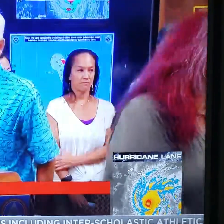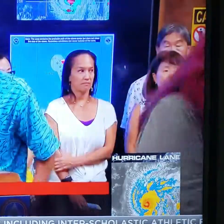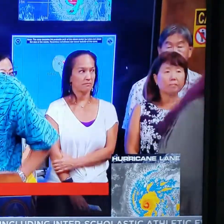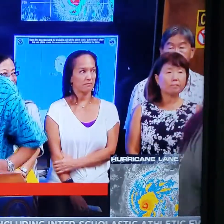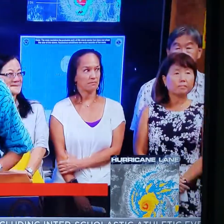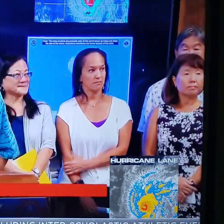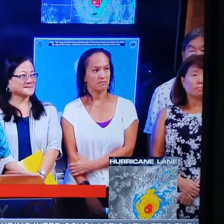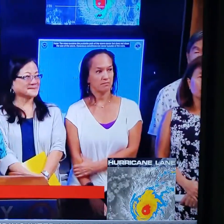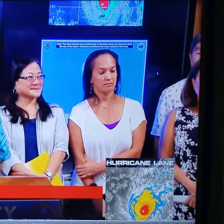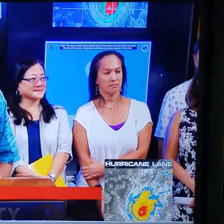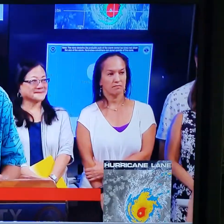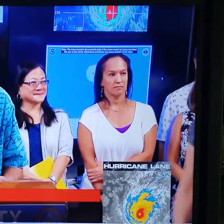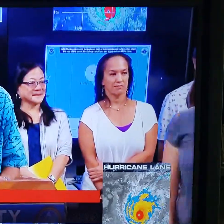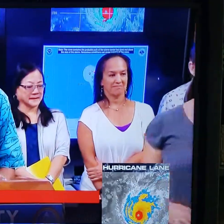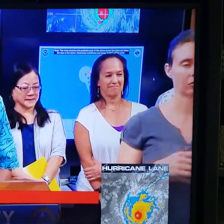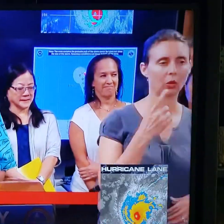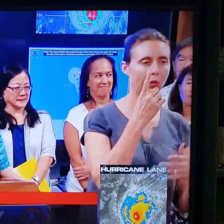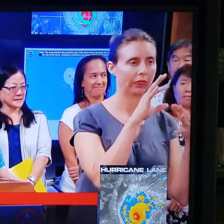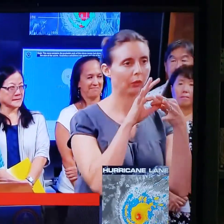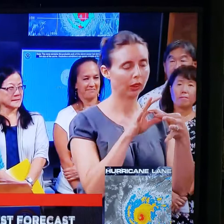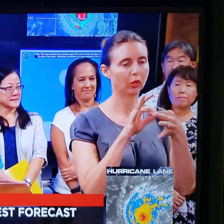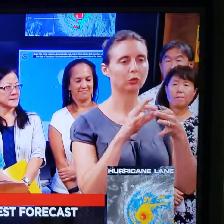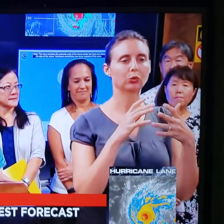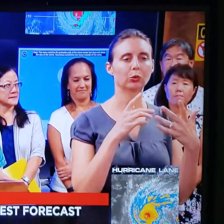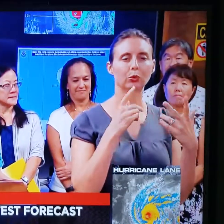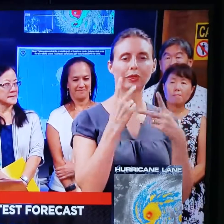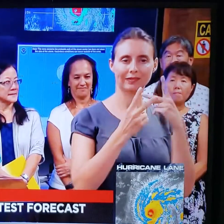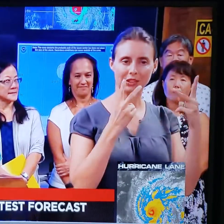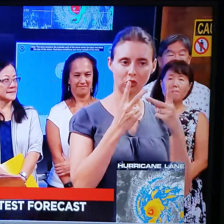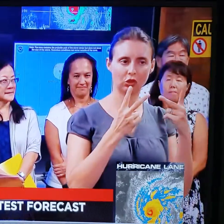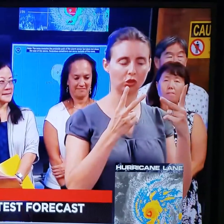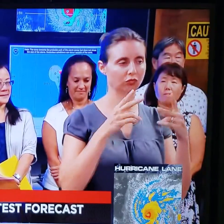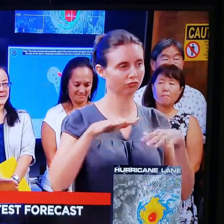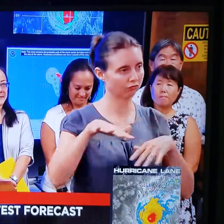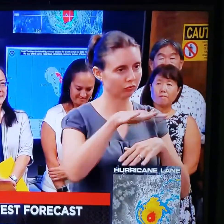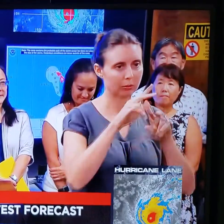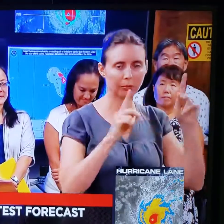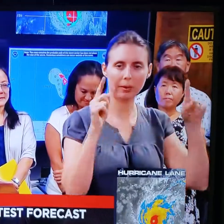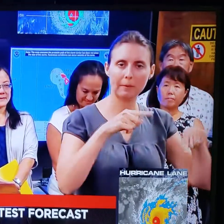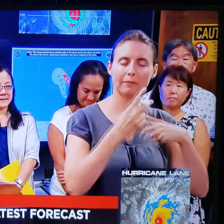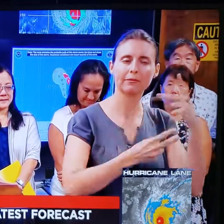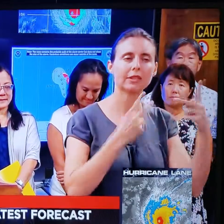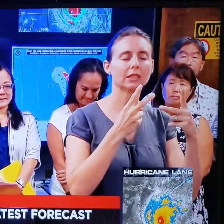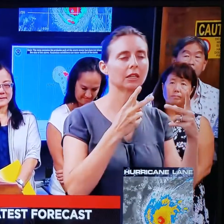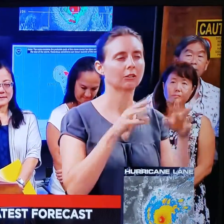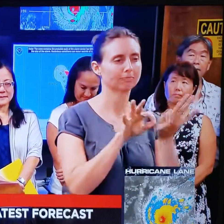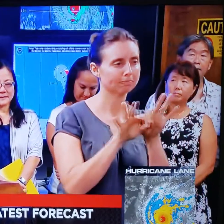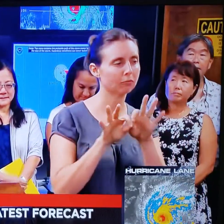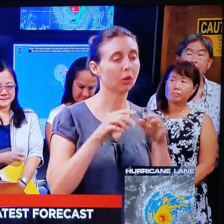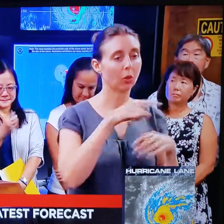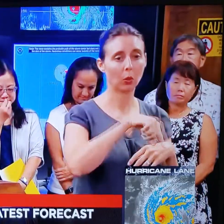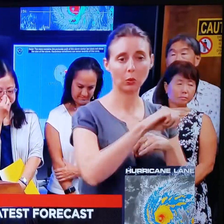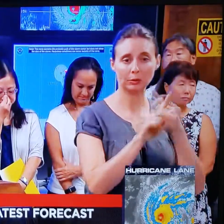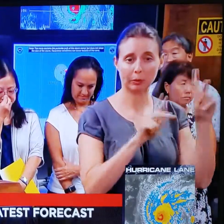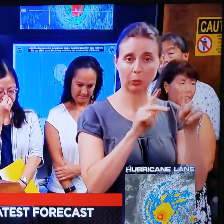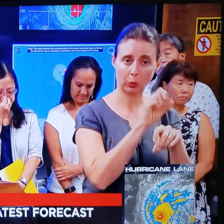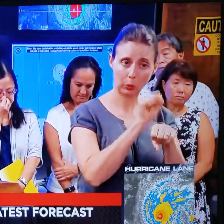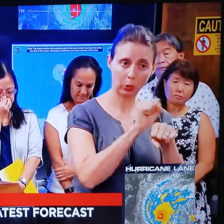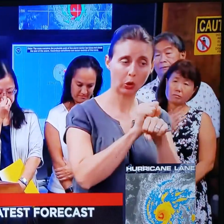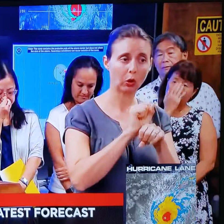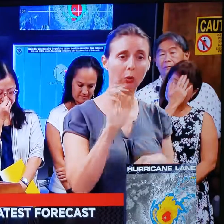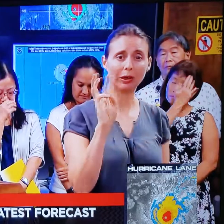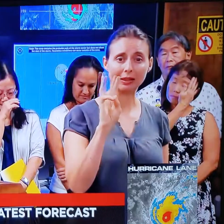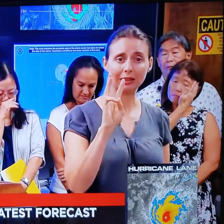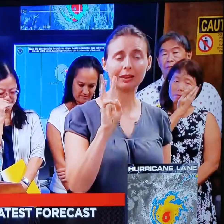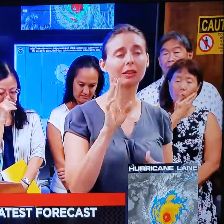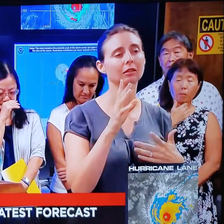One thing that we are working on with the visitor industry, and we may have more to announce at a later date, is making sure that those folks who work in Waikiki